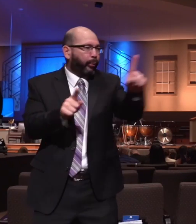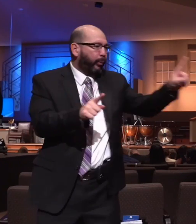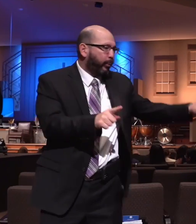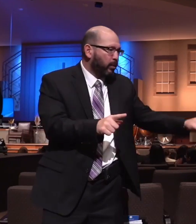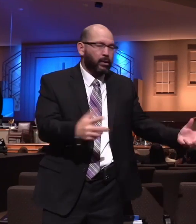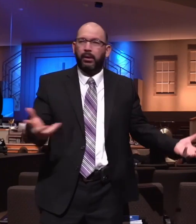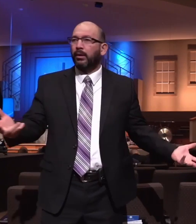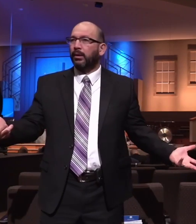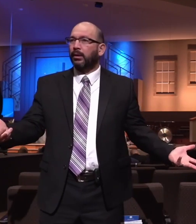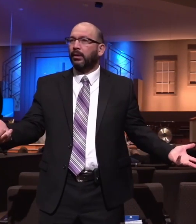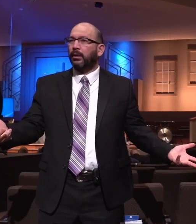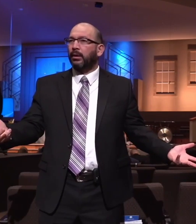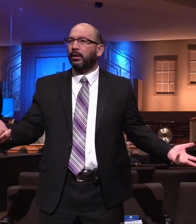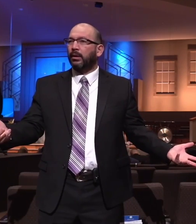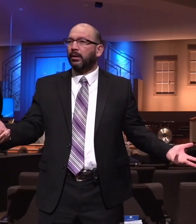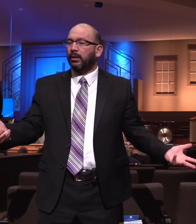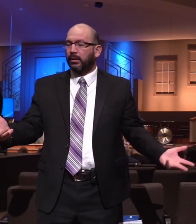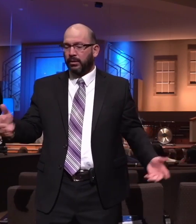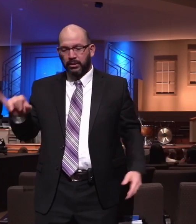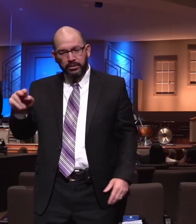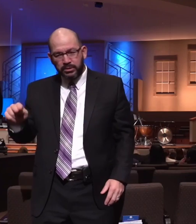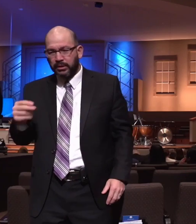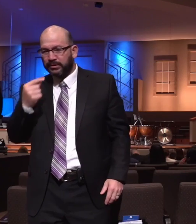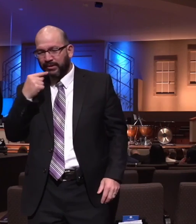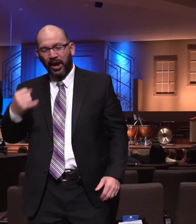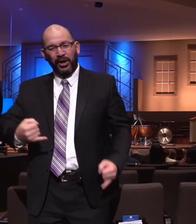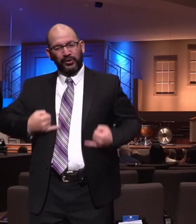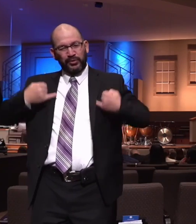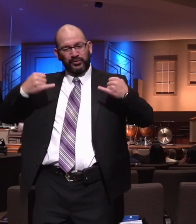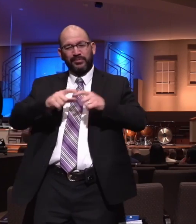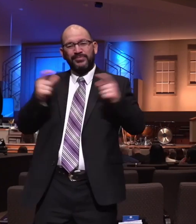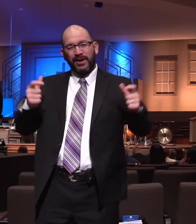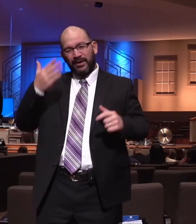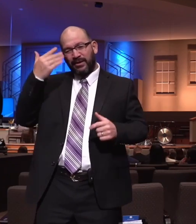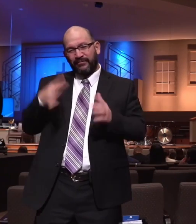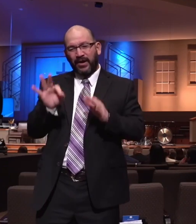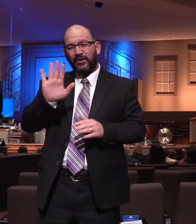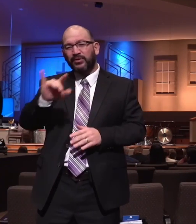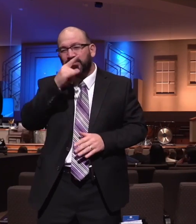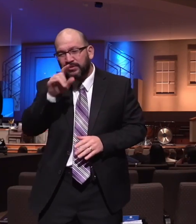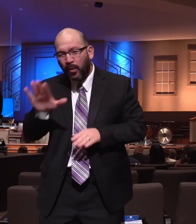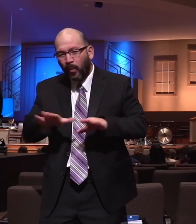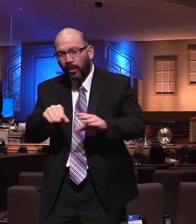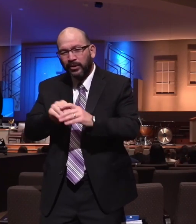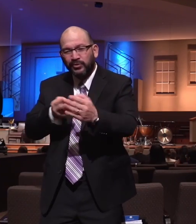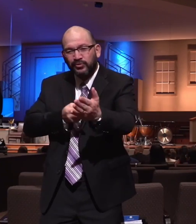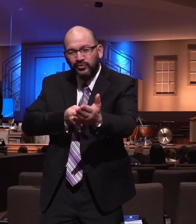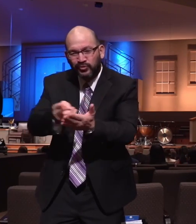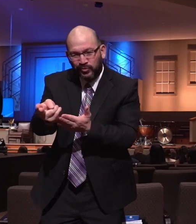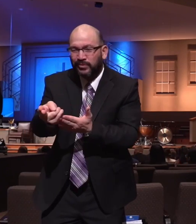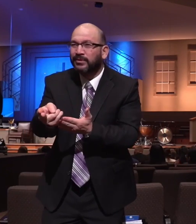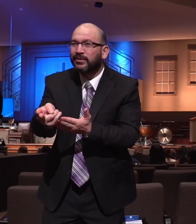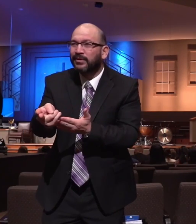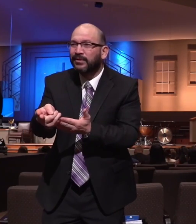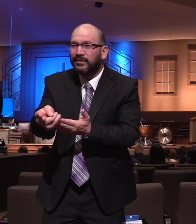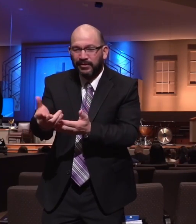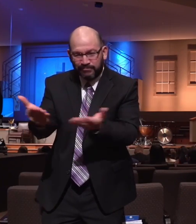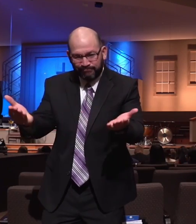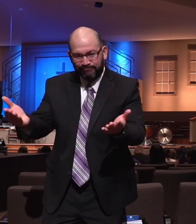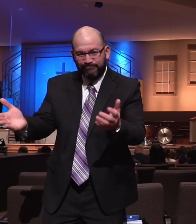Paul said, or John said rather, I rejoice greatly that I found thy children walking in truth. Meaning, they were discerning things better.